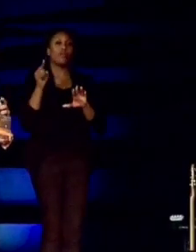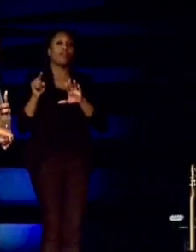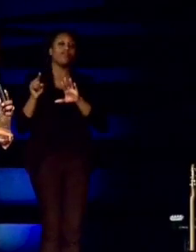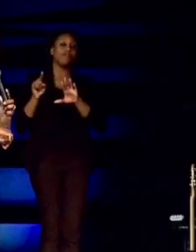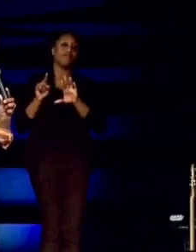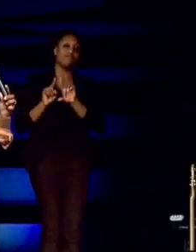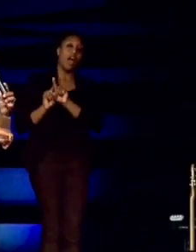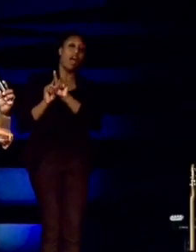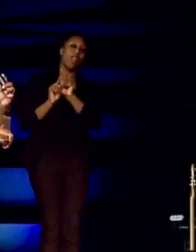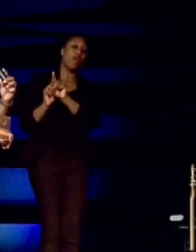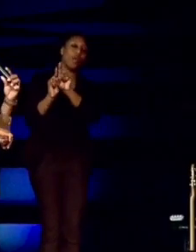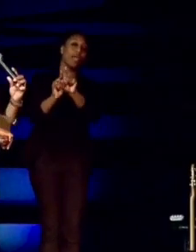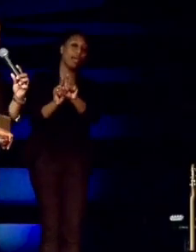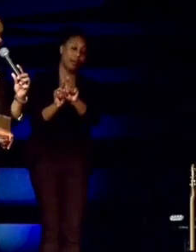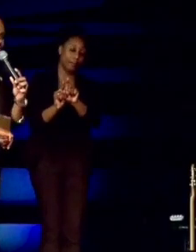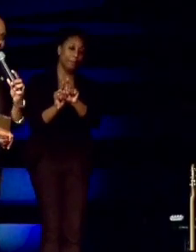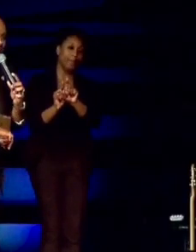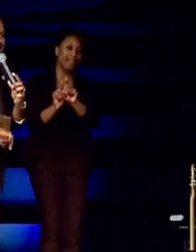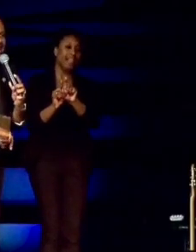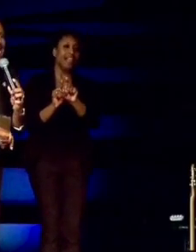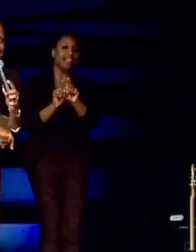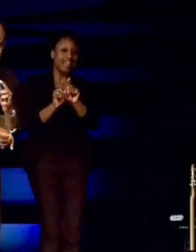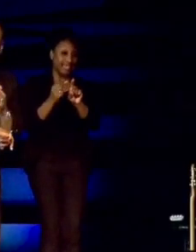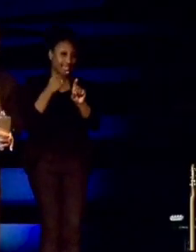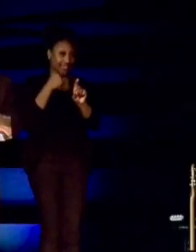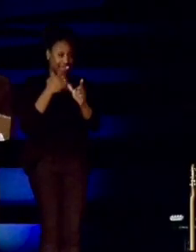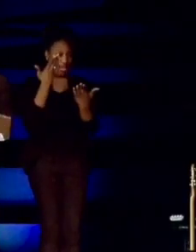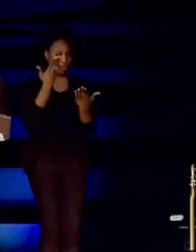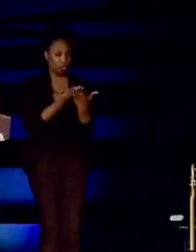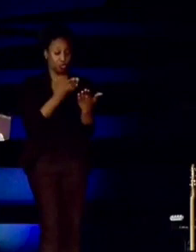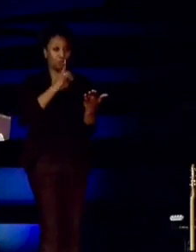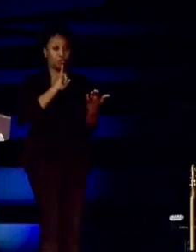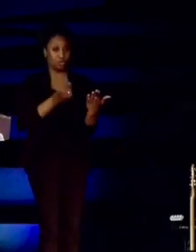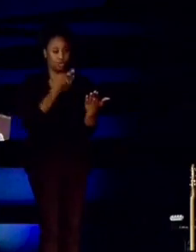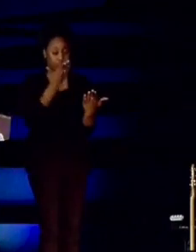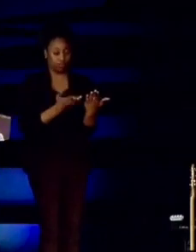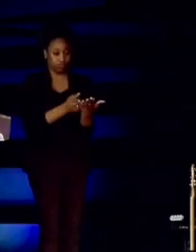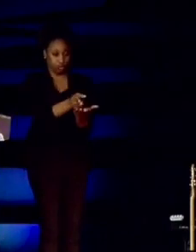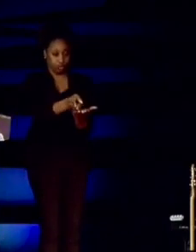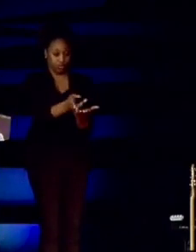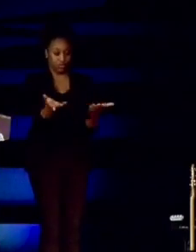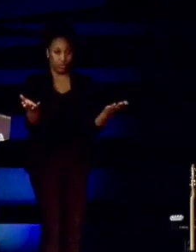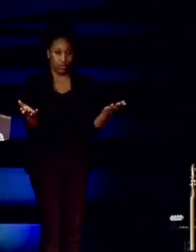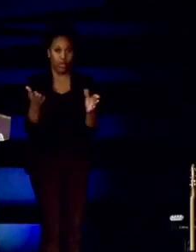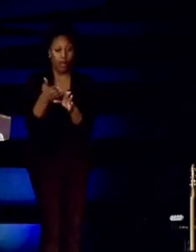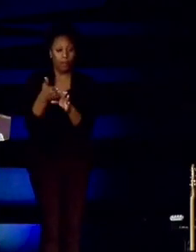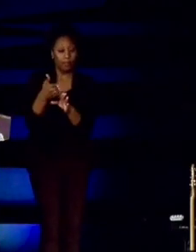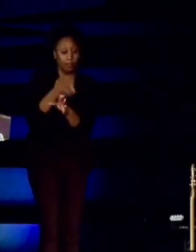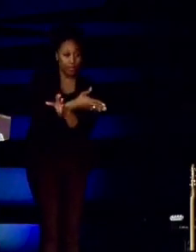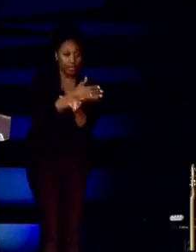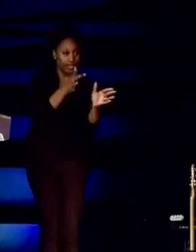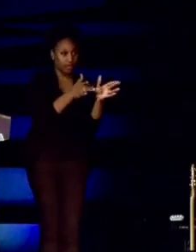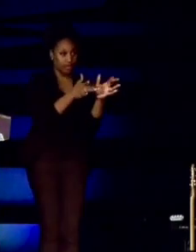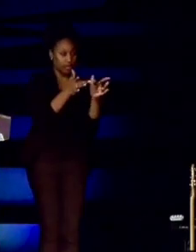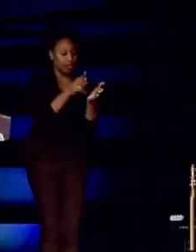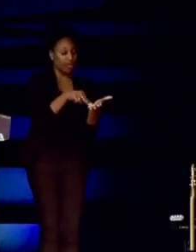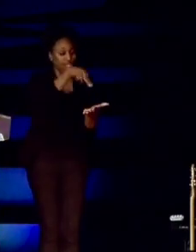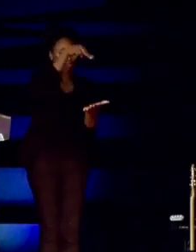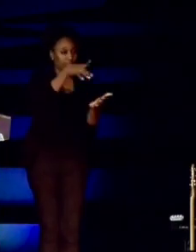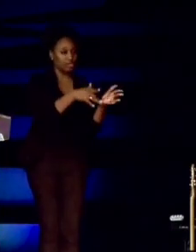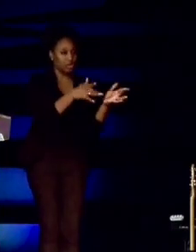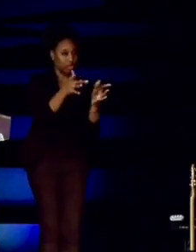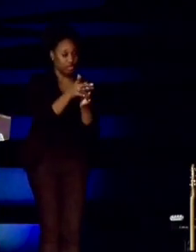him that he is what he says he is. Pre-resurrected Jesus said, I came to my